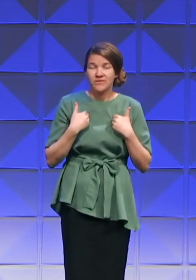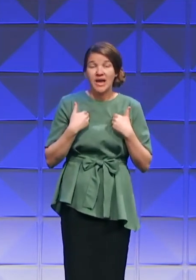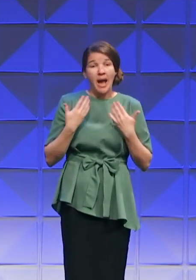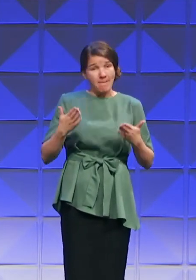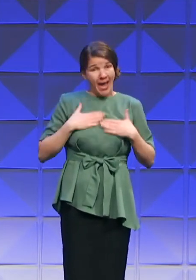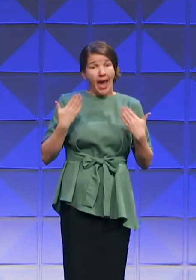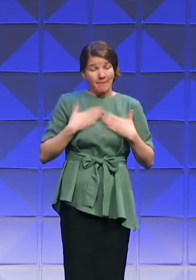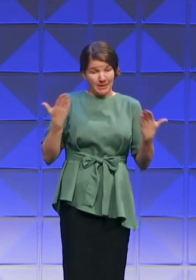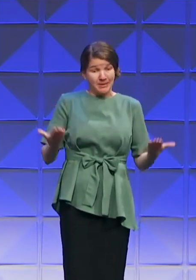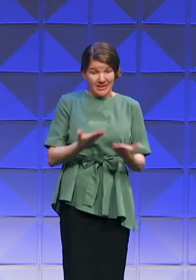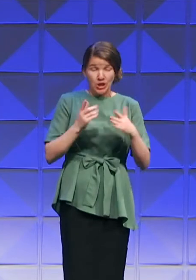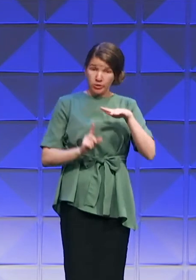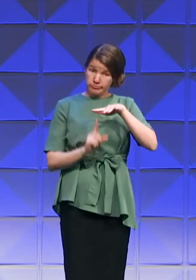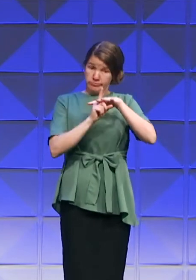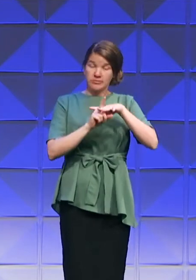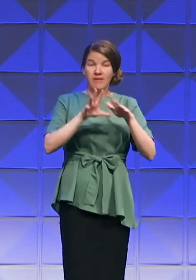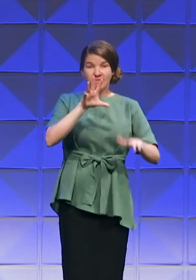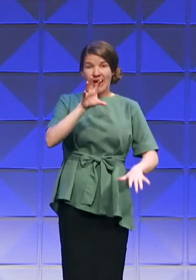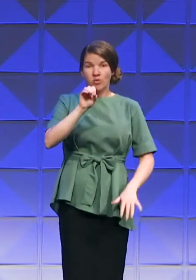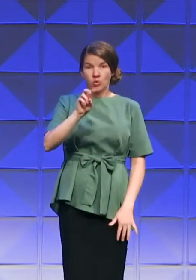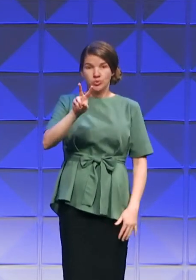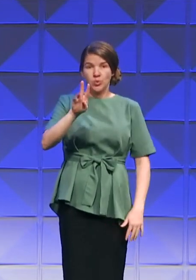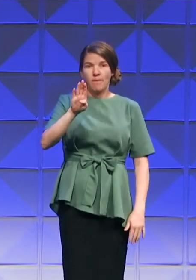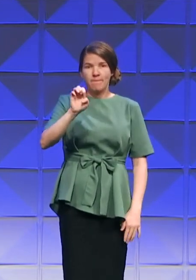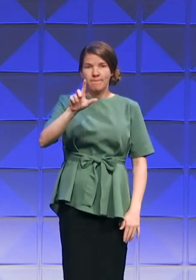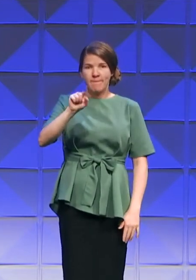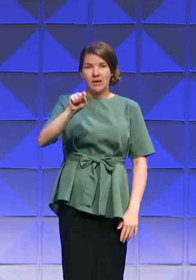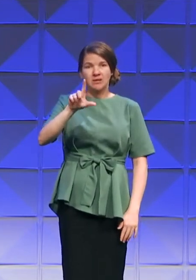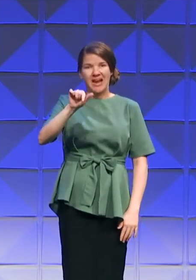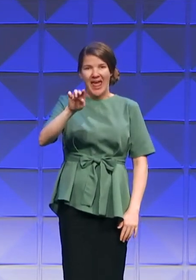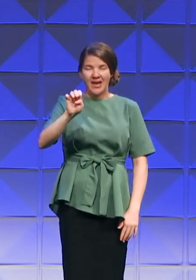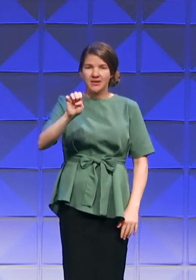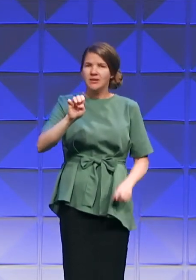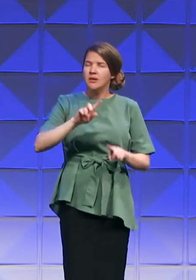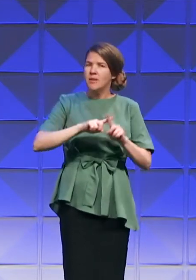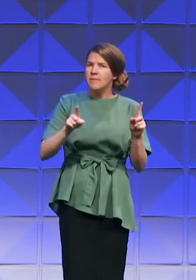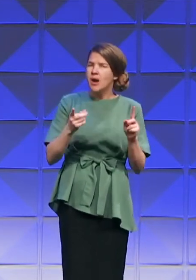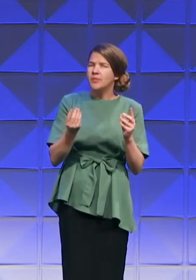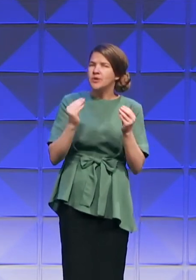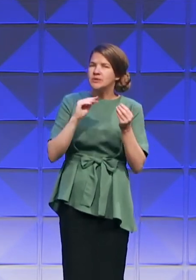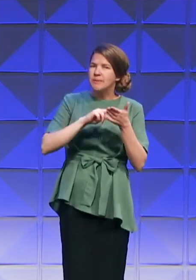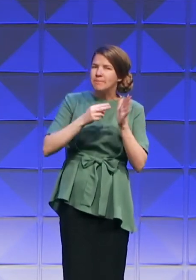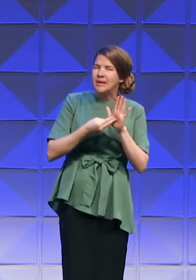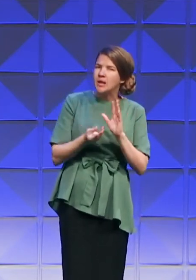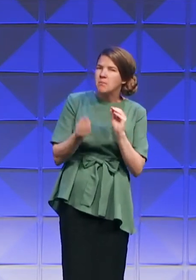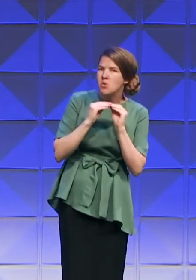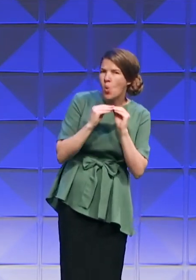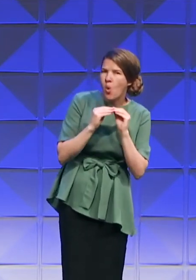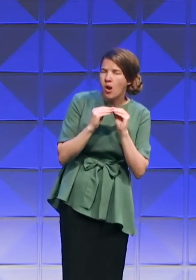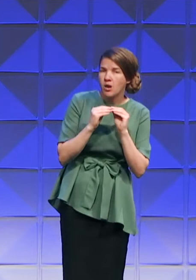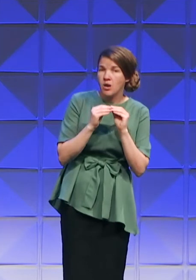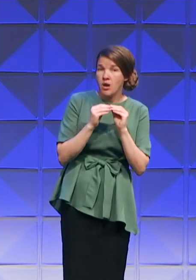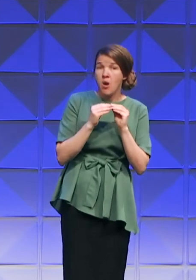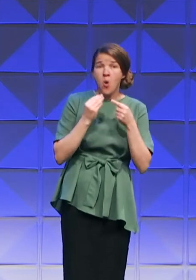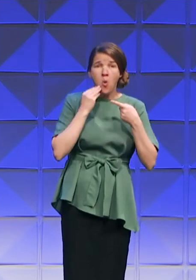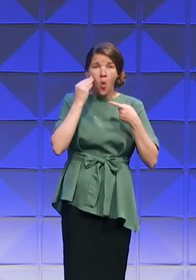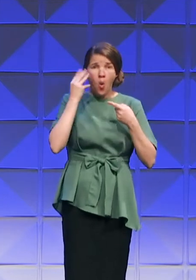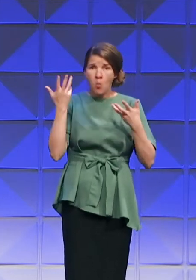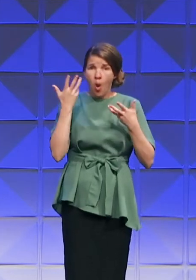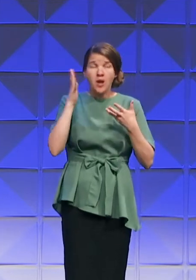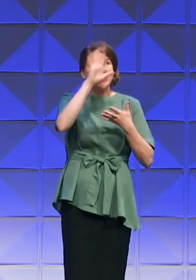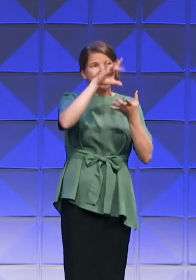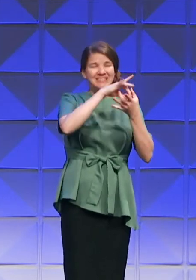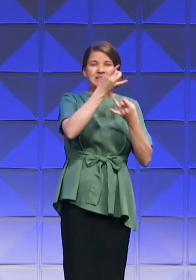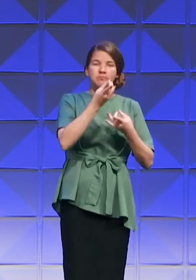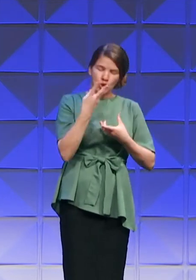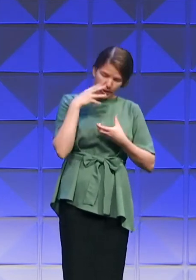Beltline, but it's deeper than that. What is home? It is God living inside of us and us submitting